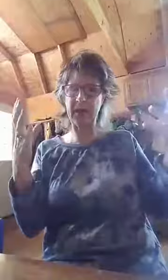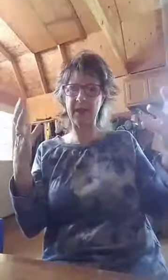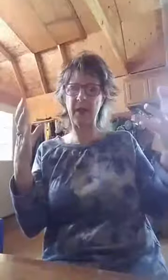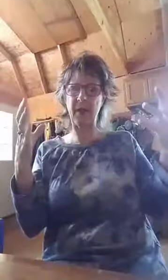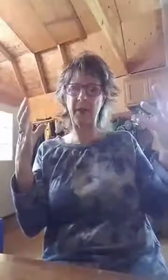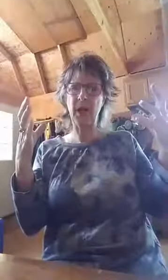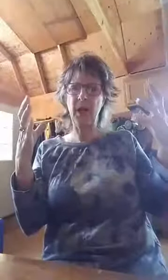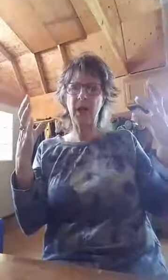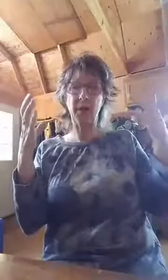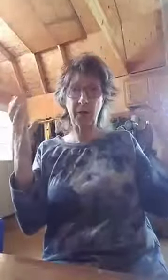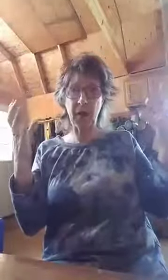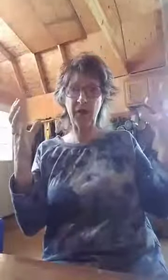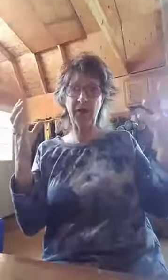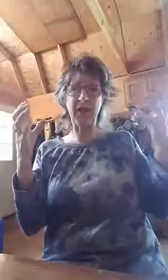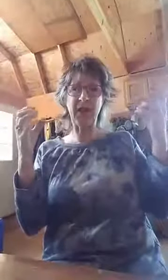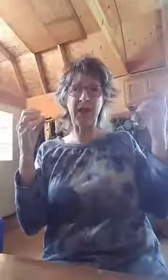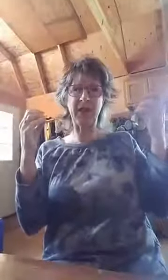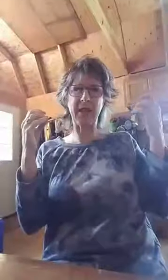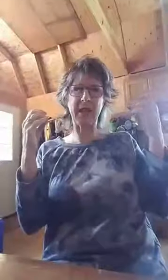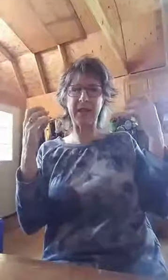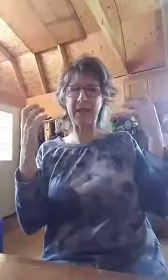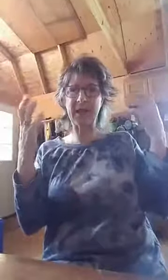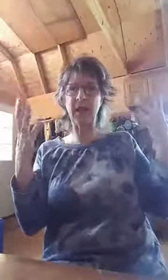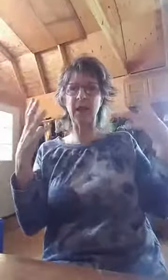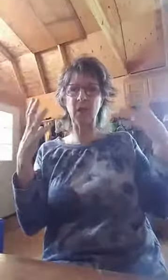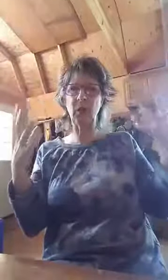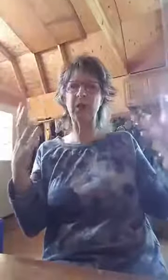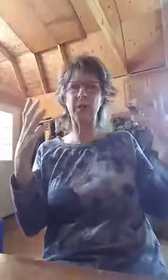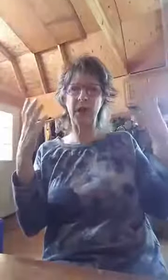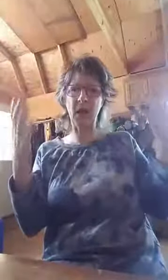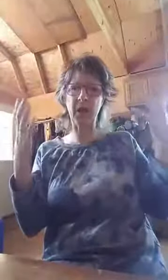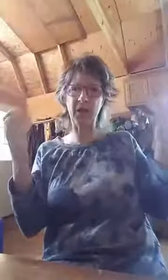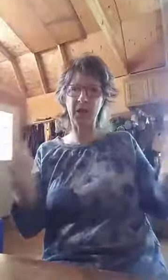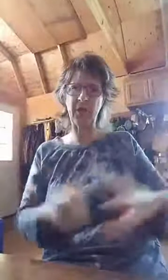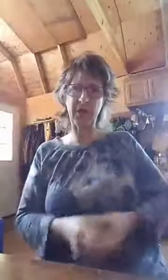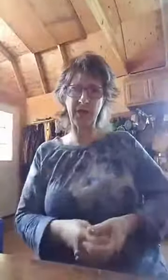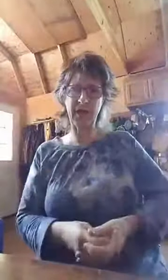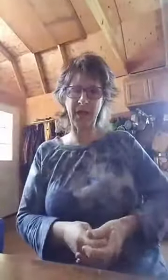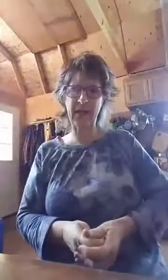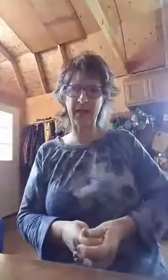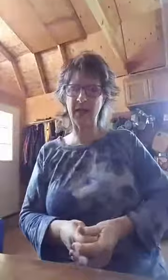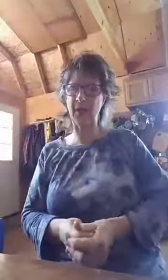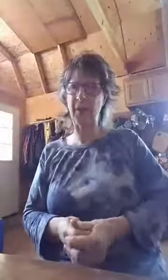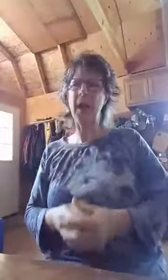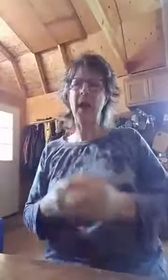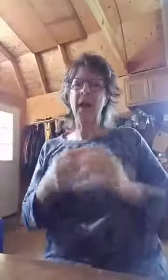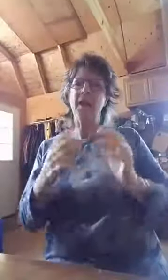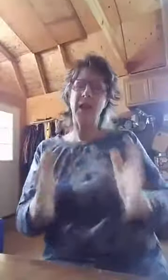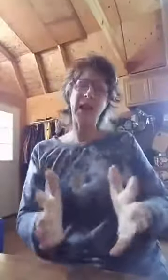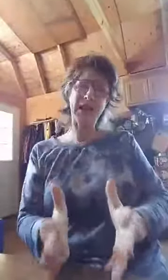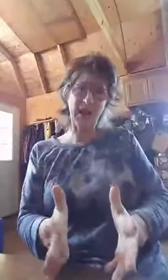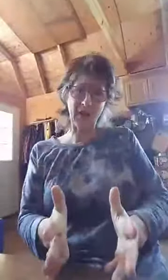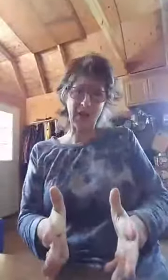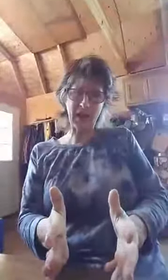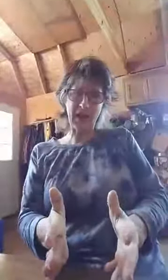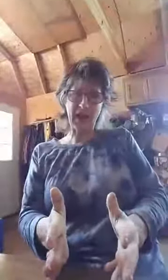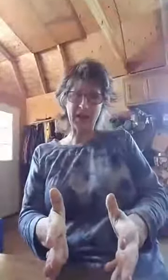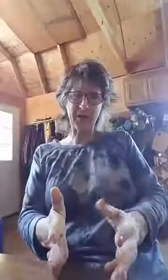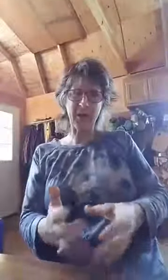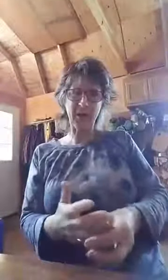these, um, confessions and, and, and skill and wisdom and knowledge and everything you set your hands to do. So that is the revelation that God has been giving